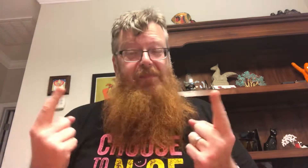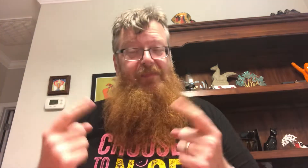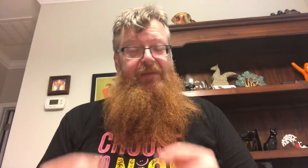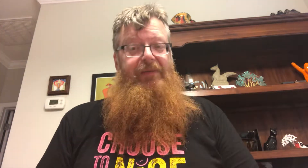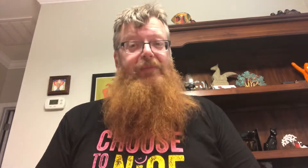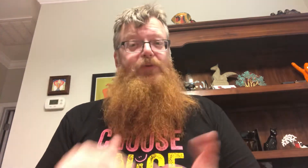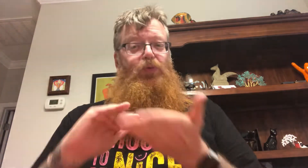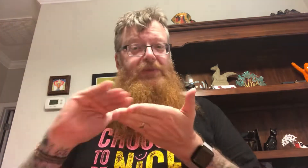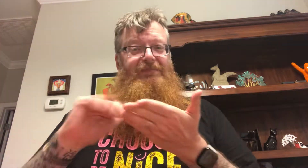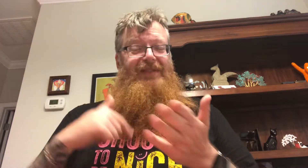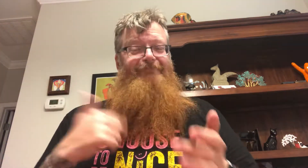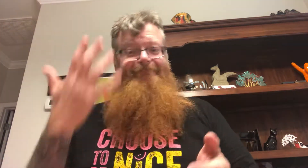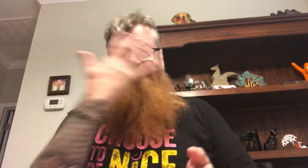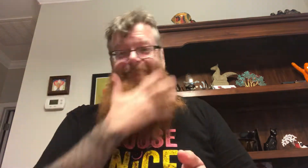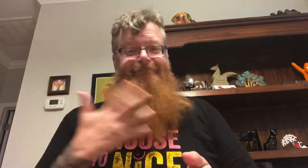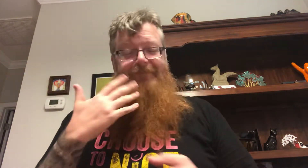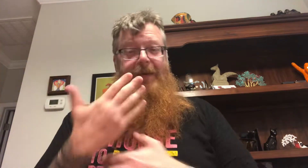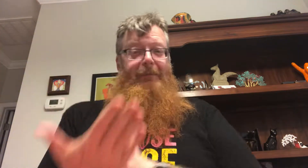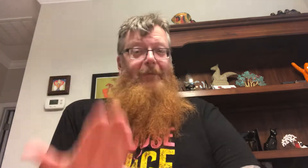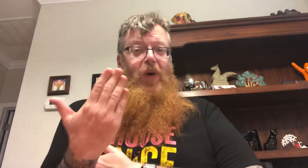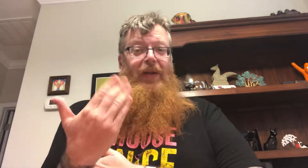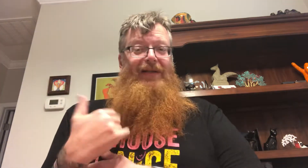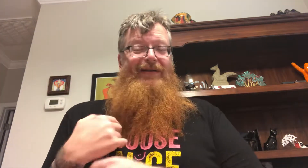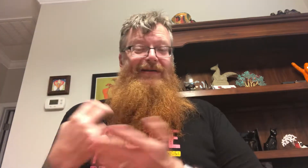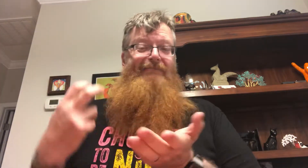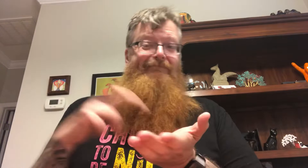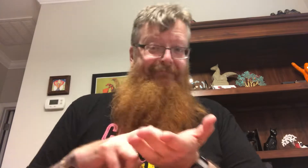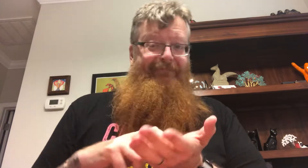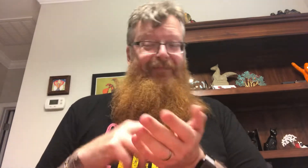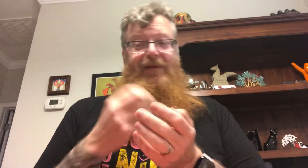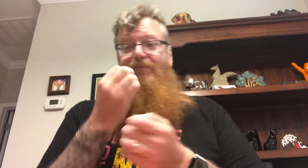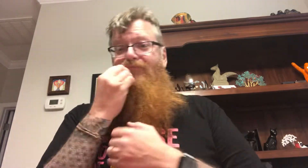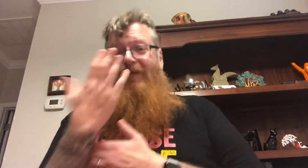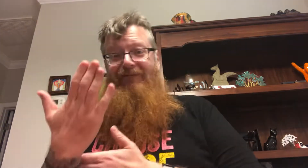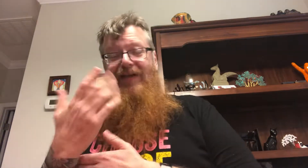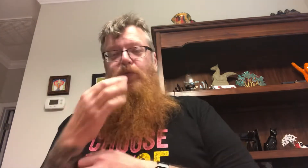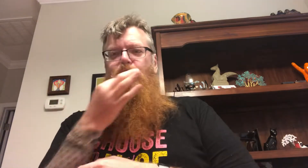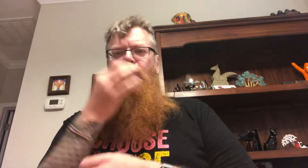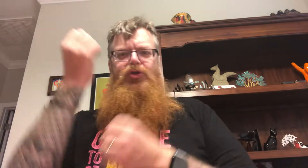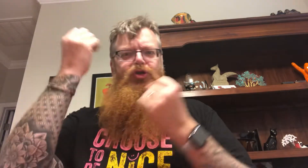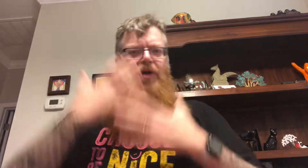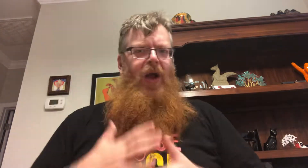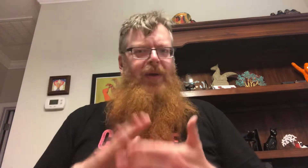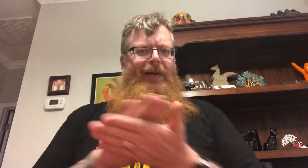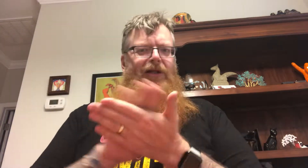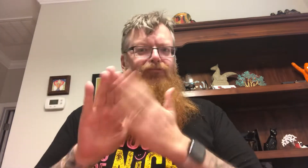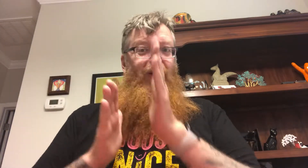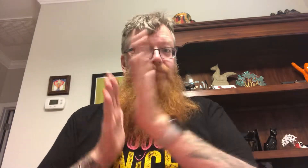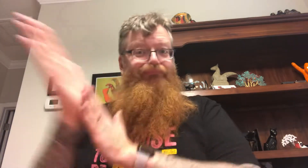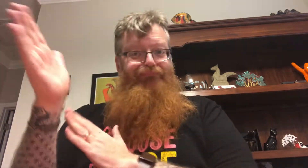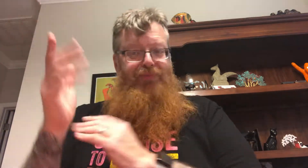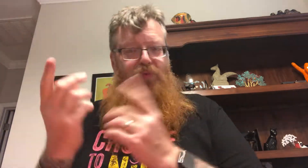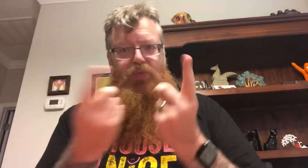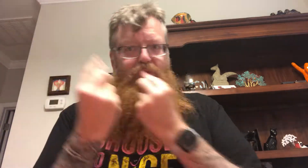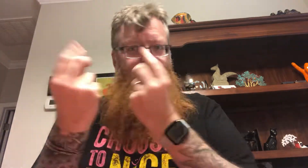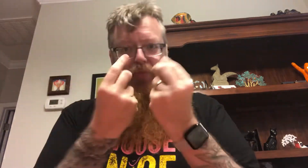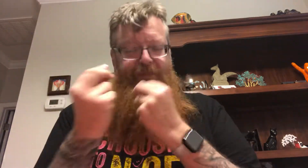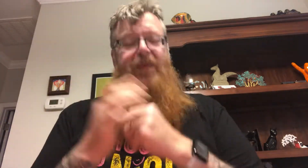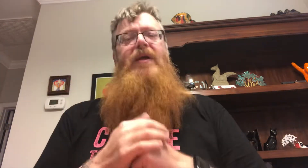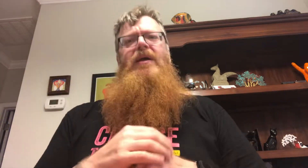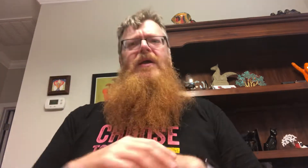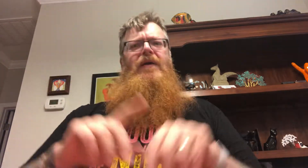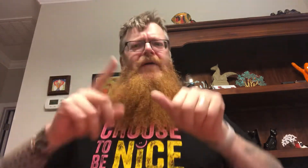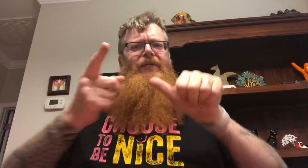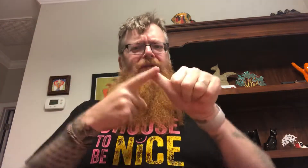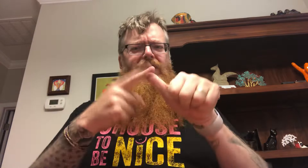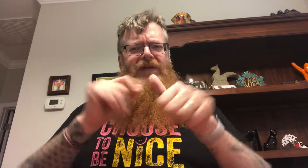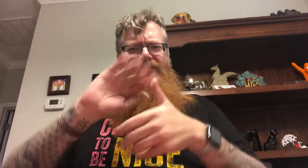will